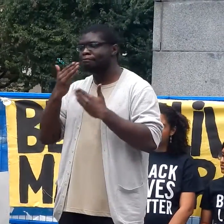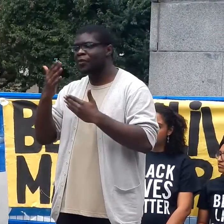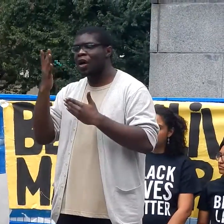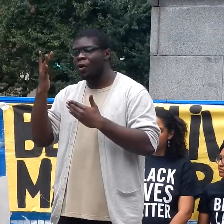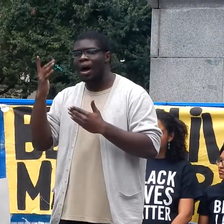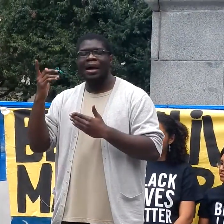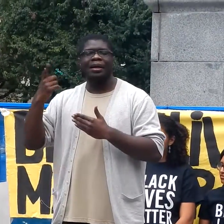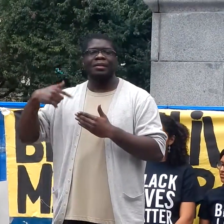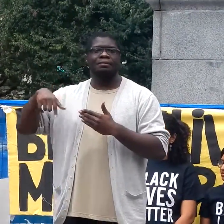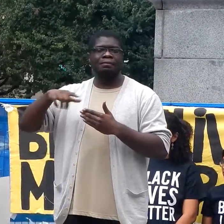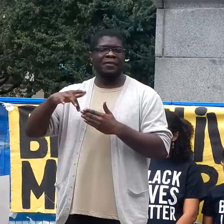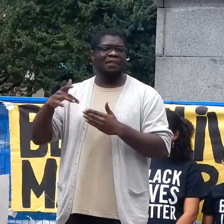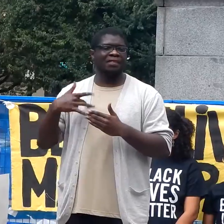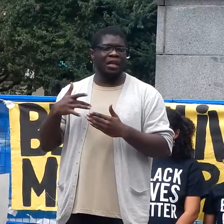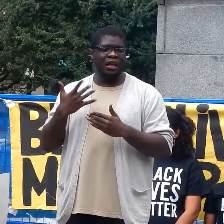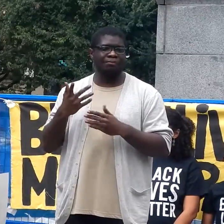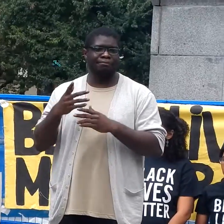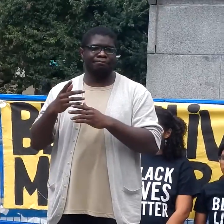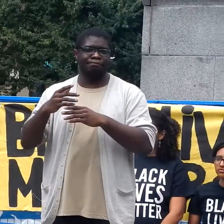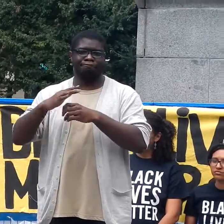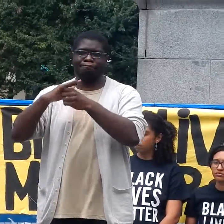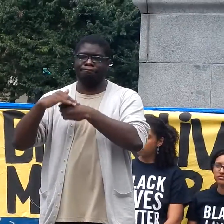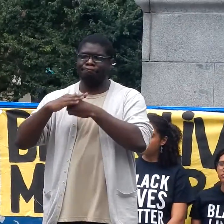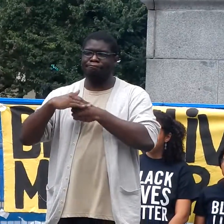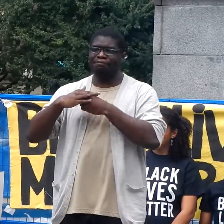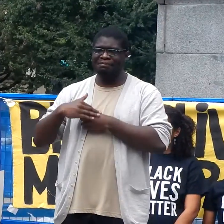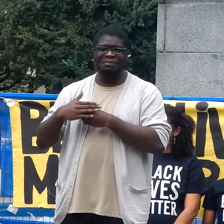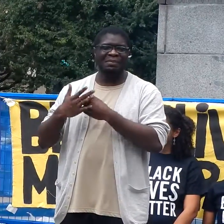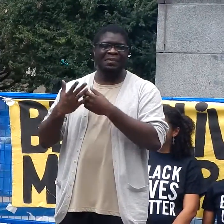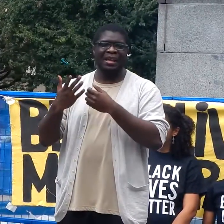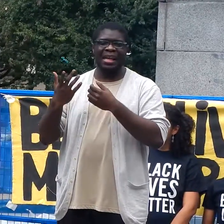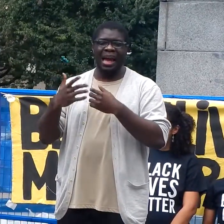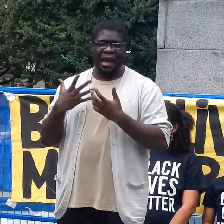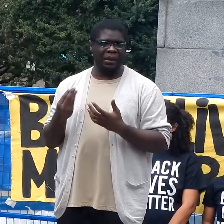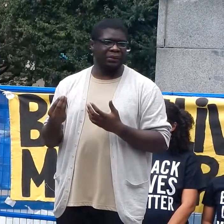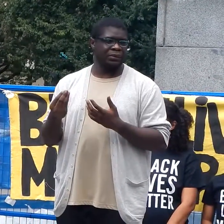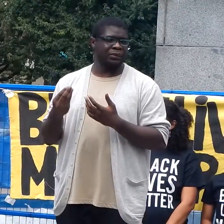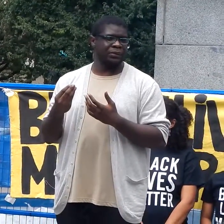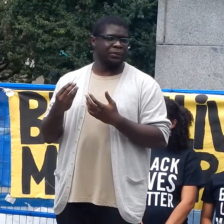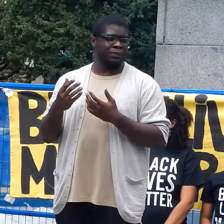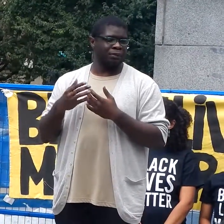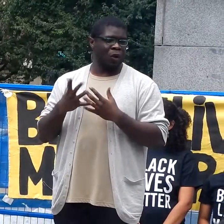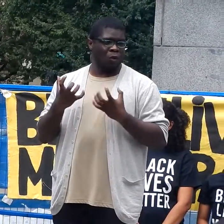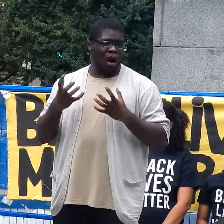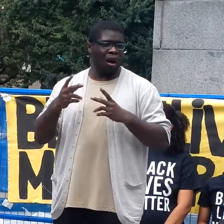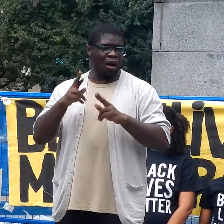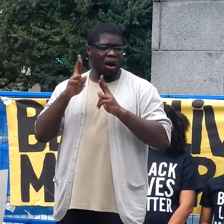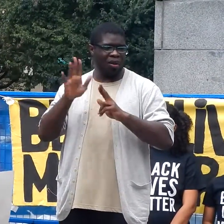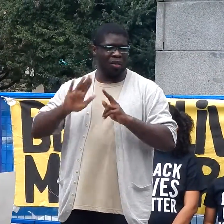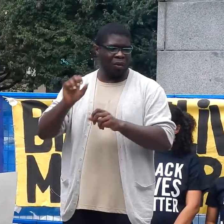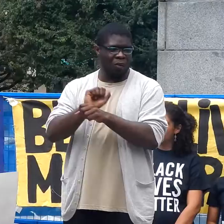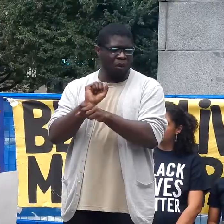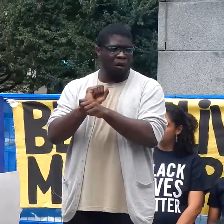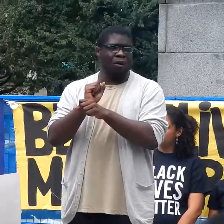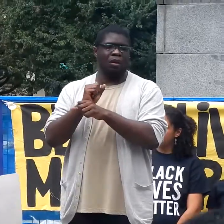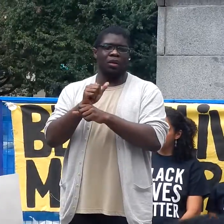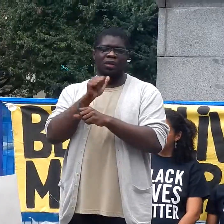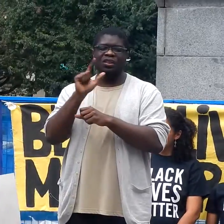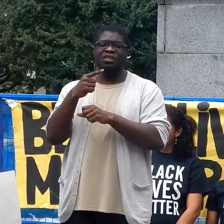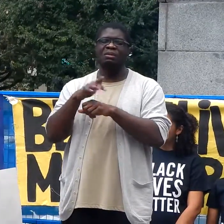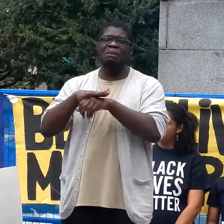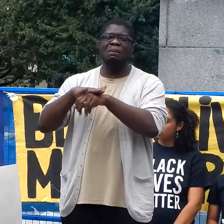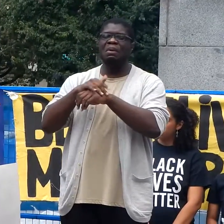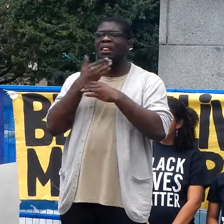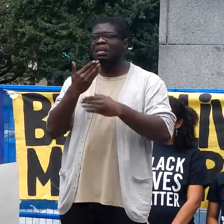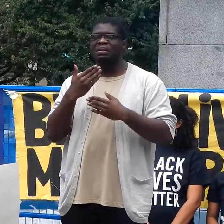tokenistic and do not do justice to the ongoing decolonizing work that our indigenous friends and family are doing on a daily basis nor